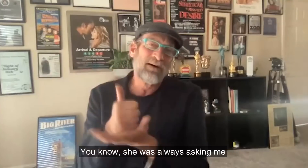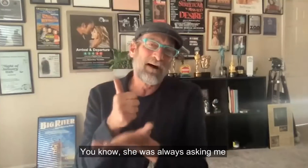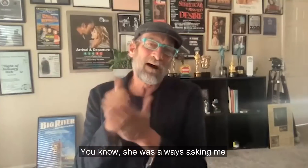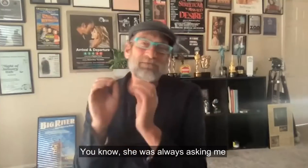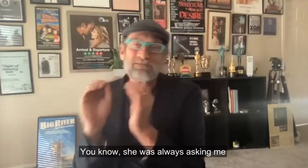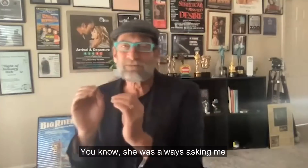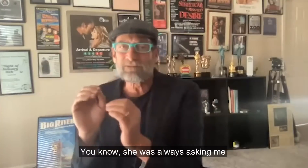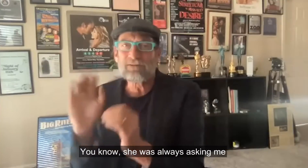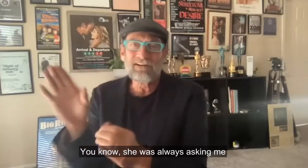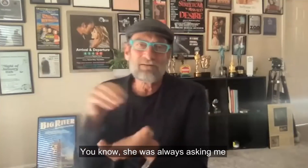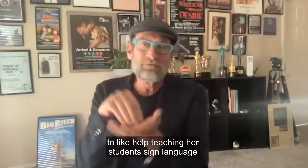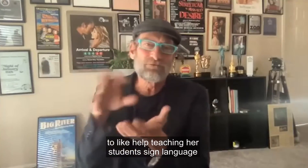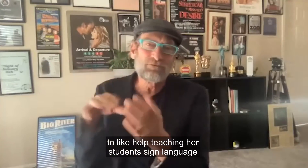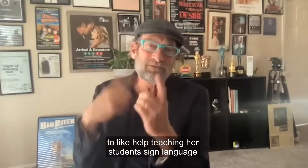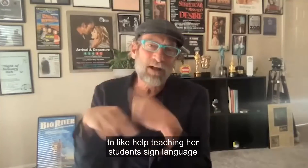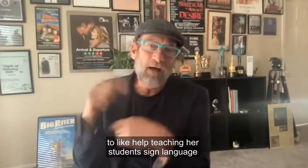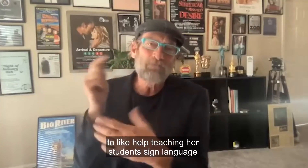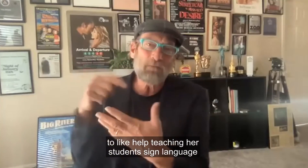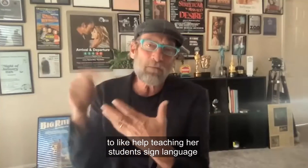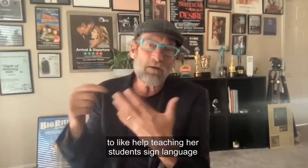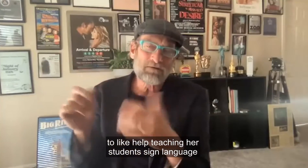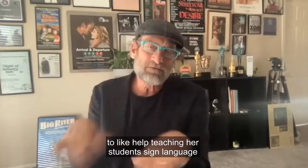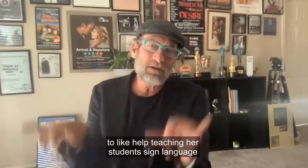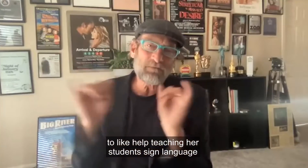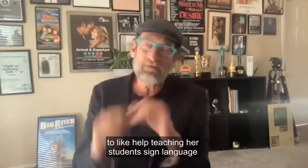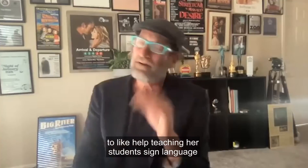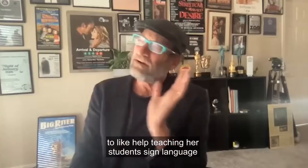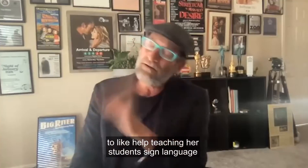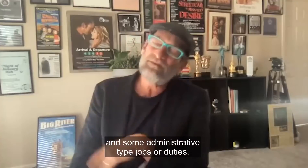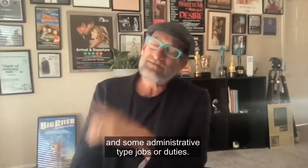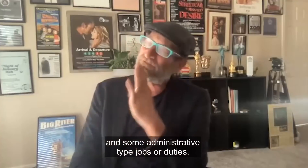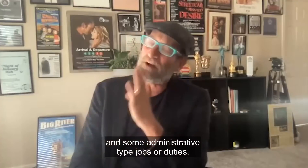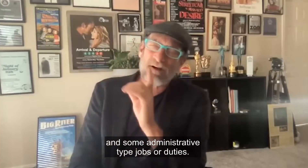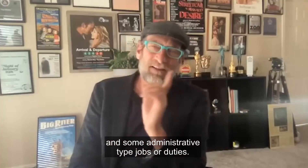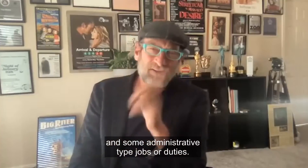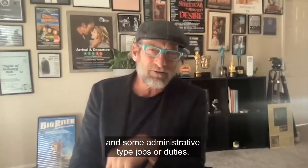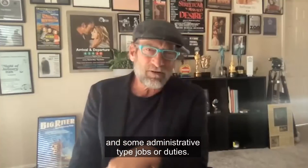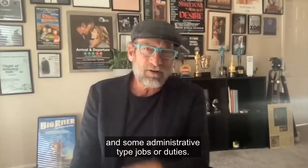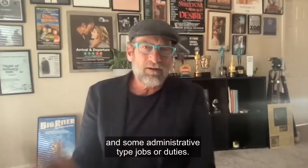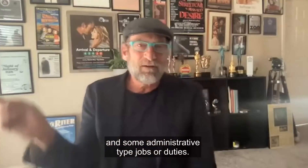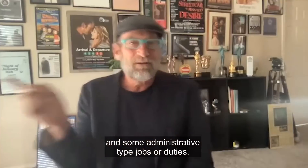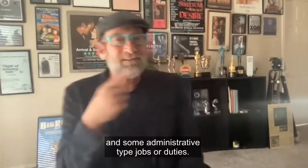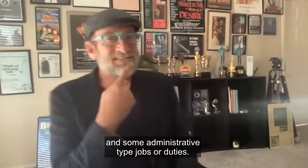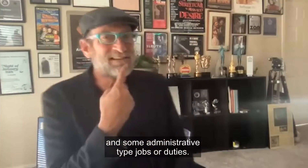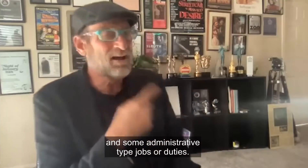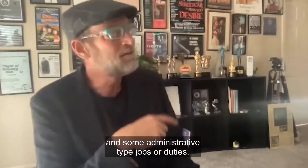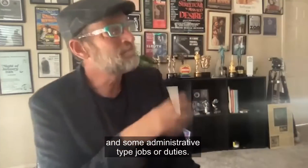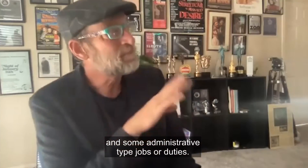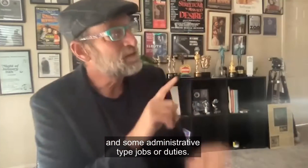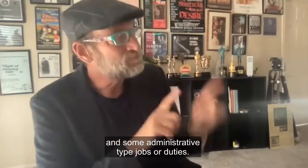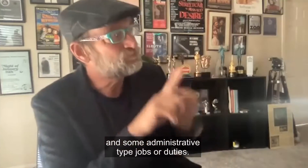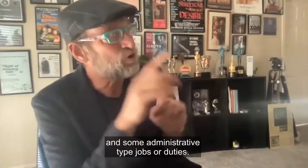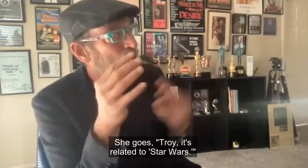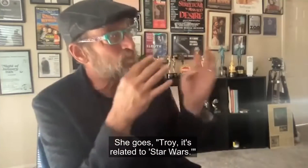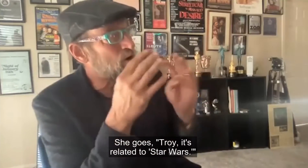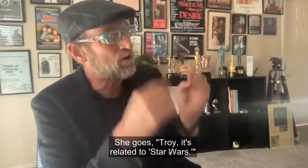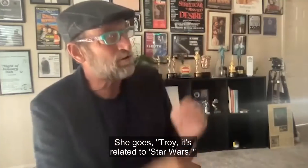You know, she was always asking me to help teaching her students sign language and some administrative type jobs or duties. She goes, Troy,